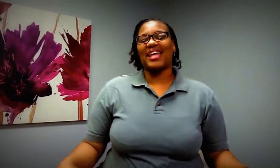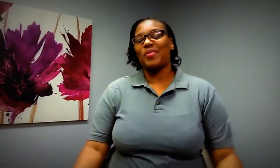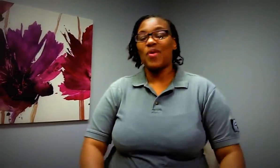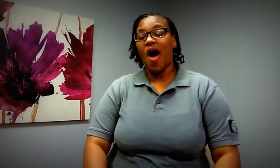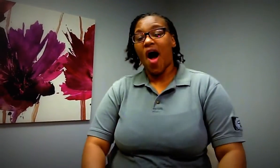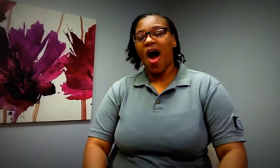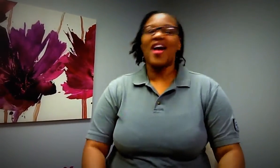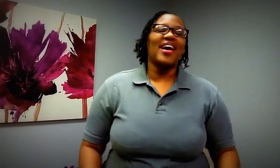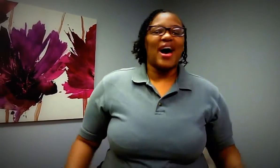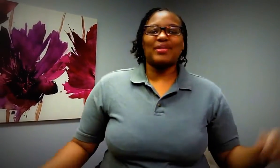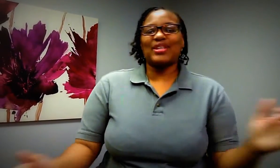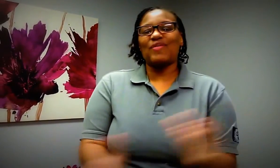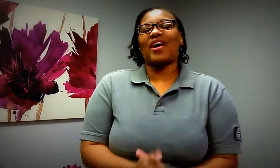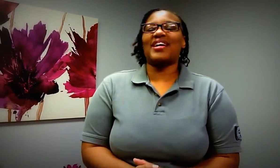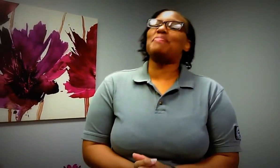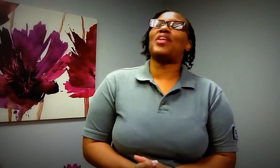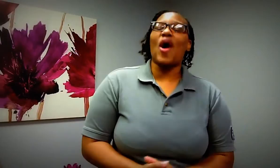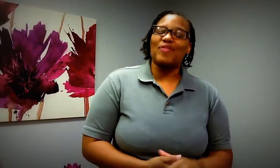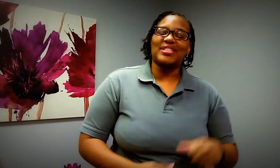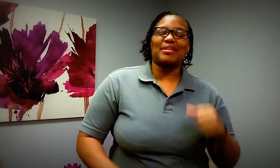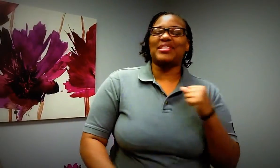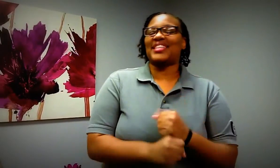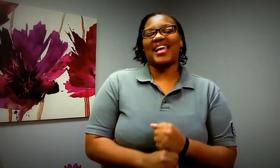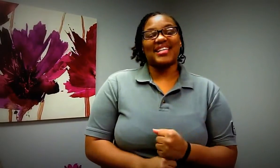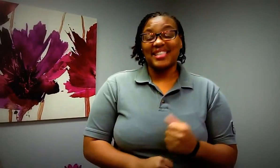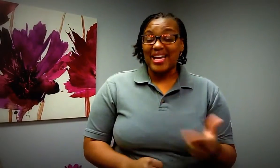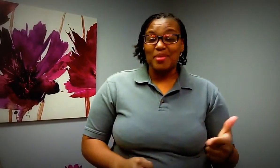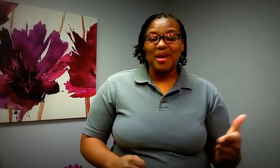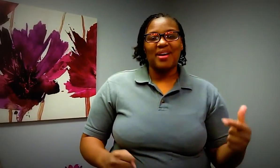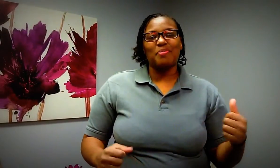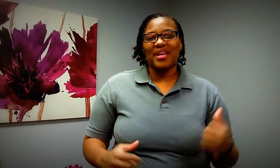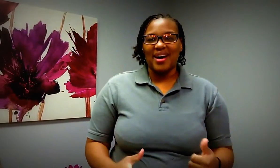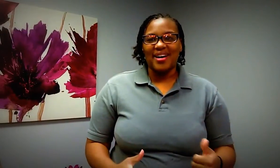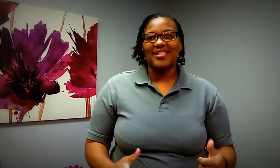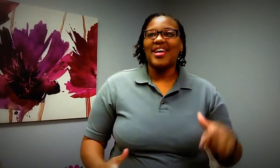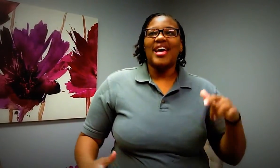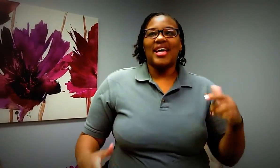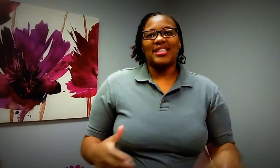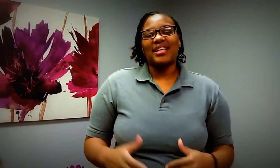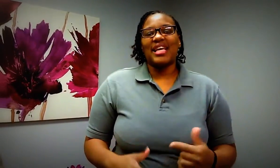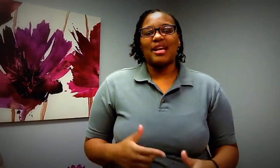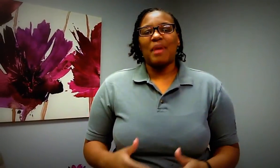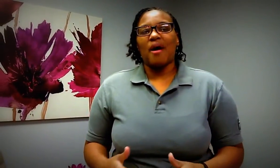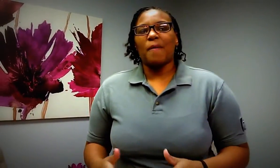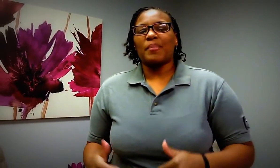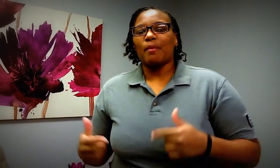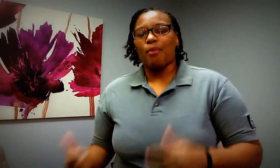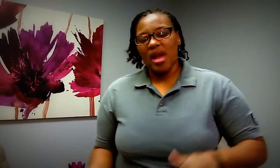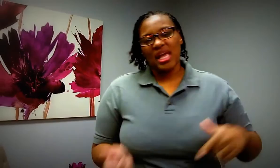like i was so fired up in the office i'm just like excited about it because instead of thinking about breaking